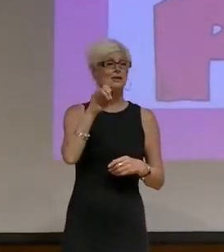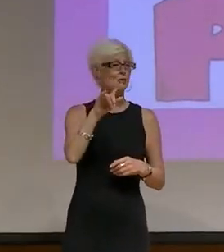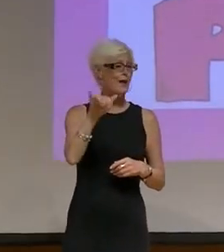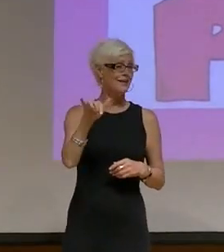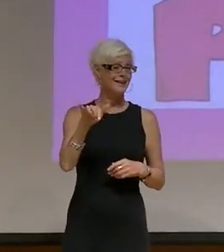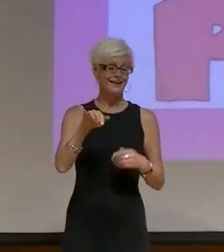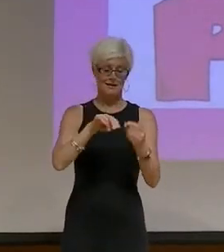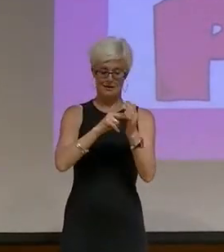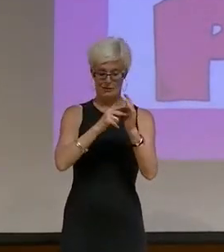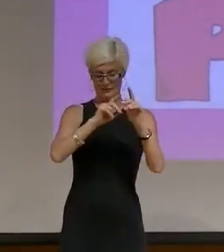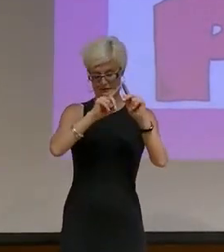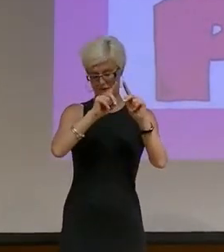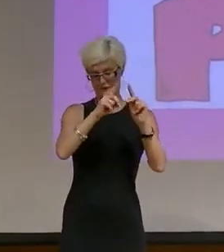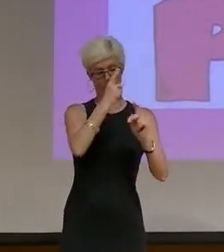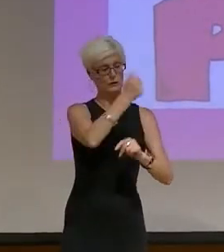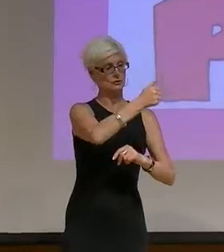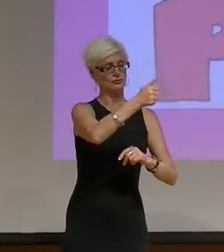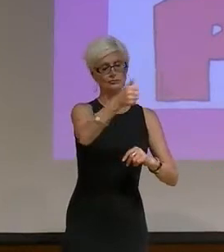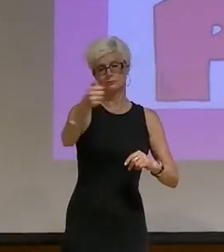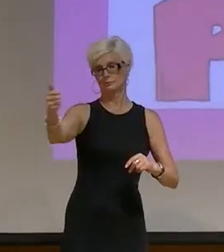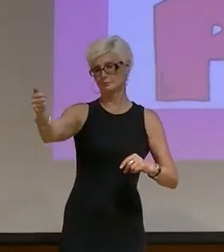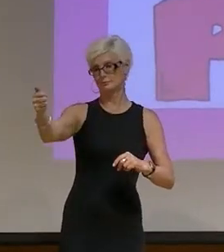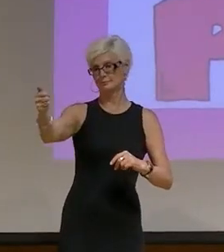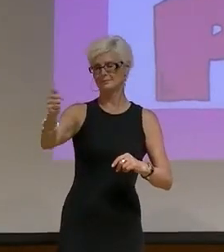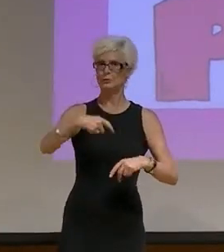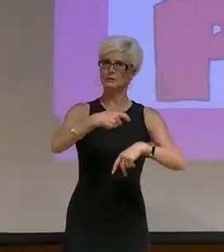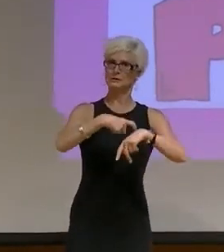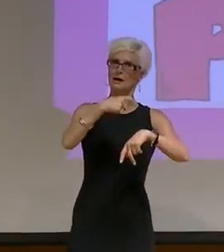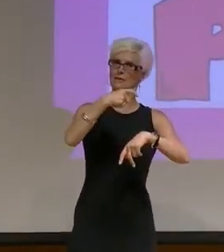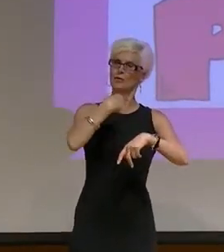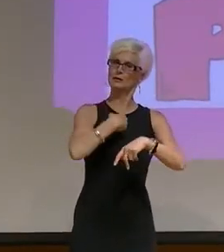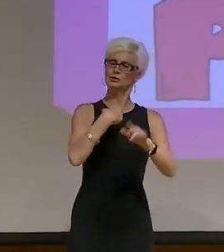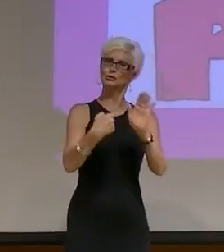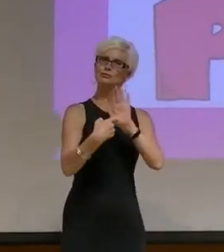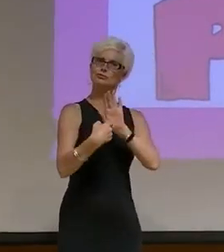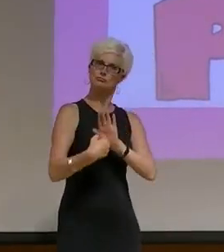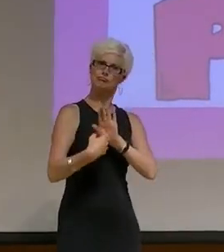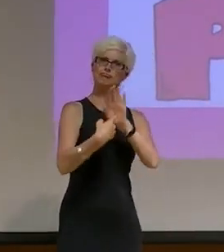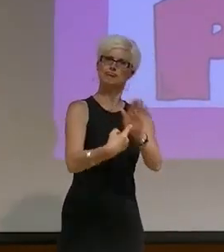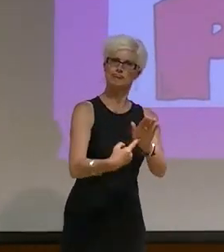it is time that the research began to reflect this in nuance and creative ways. Thanks.